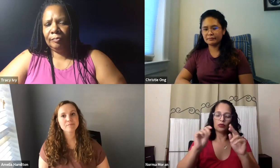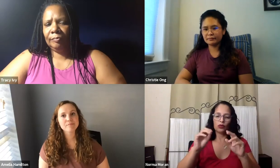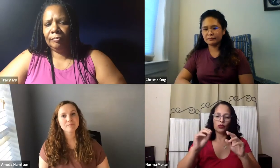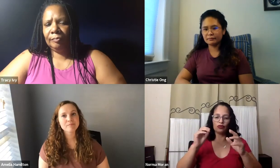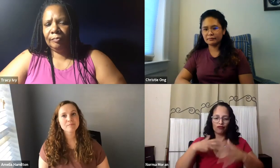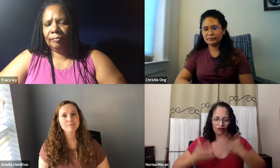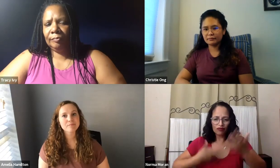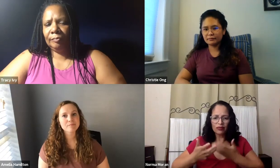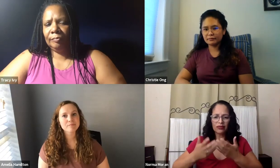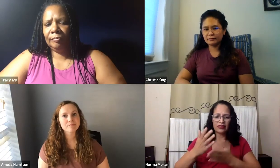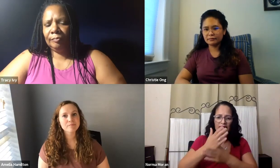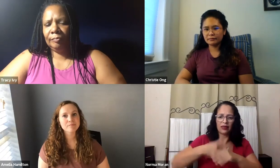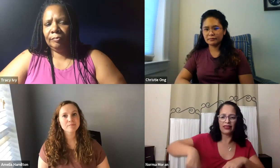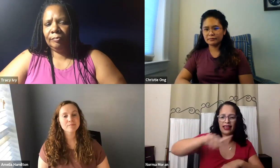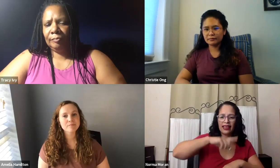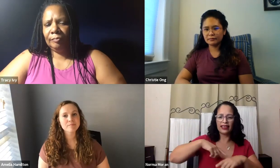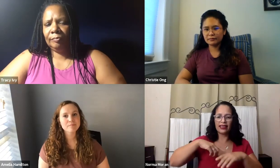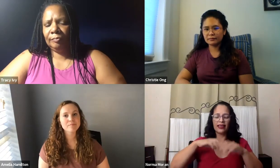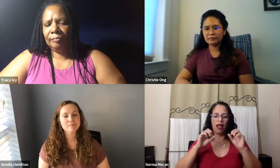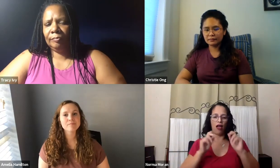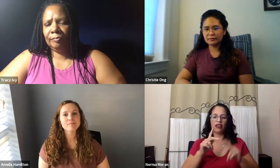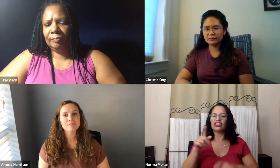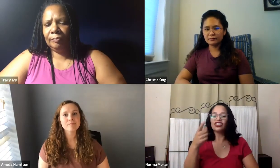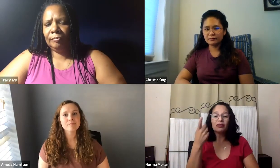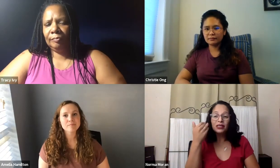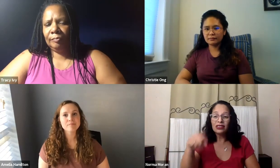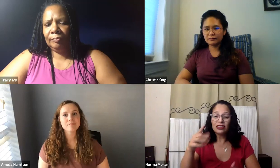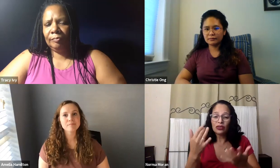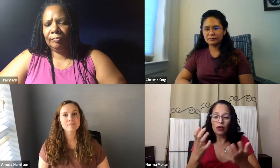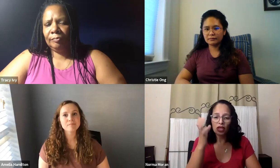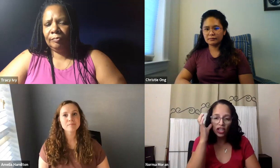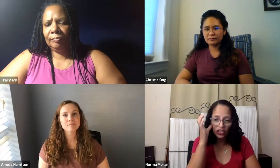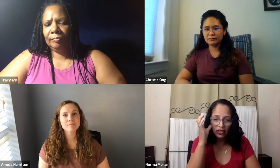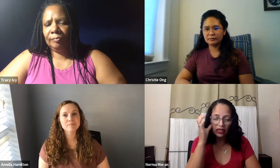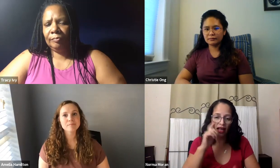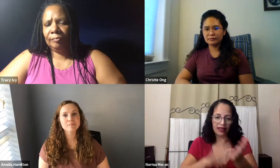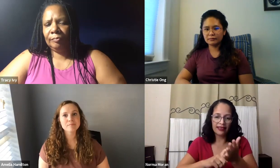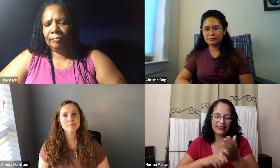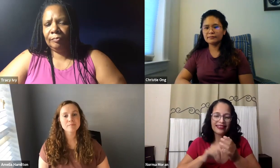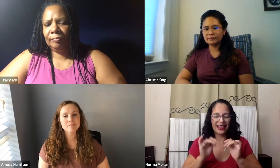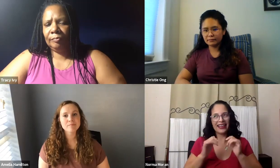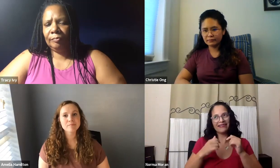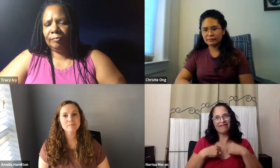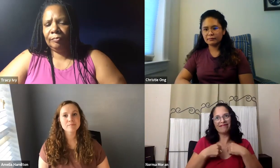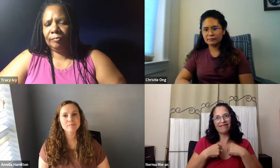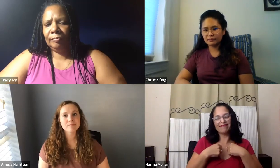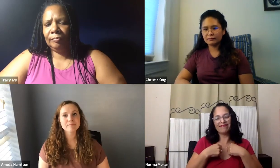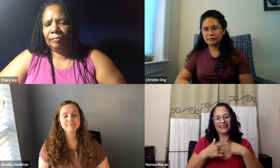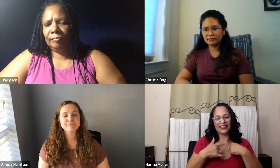we need to give students and NTID an opportunity to unpack that. Really, they just want to be heard and